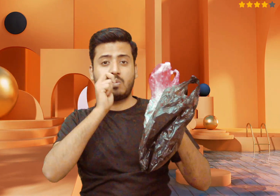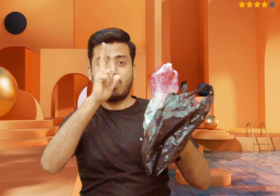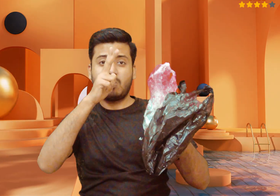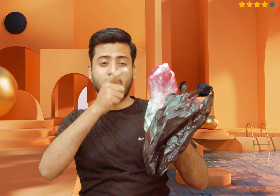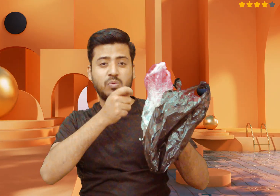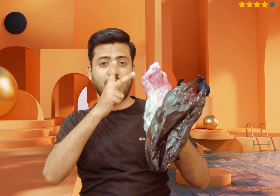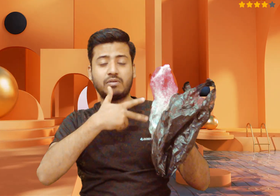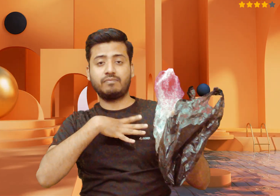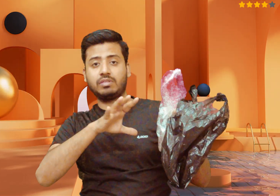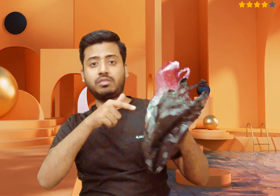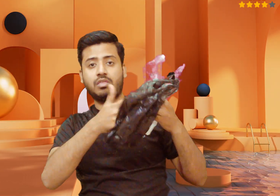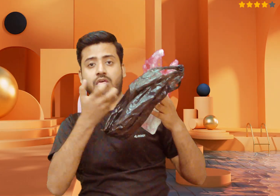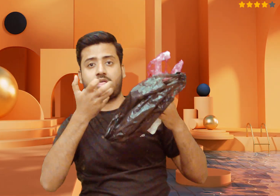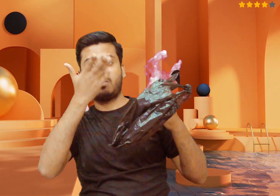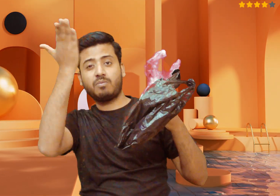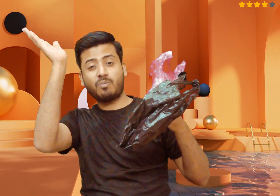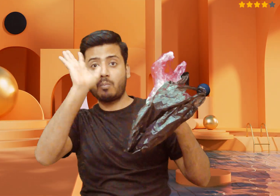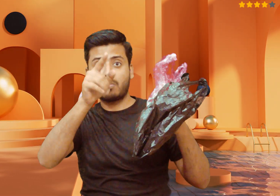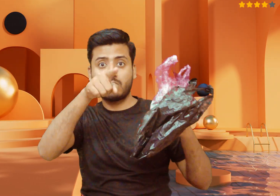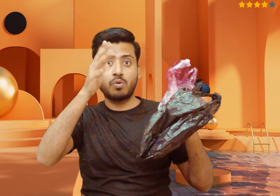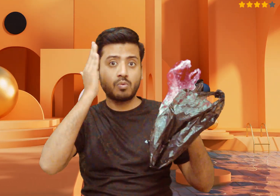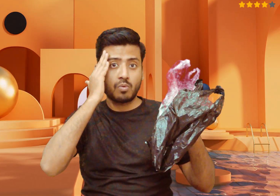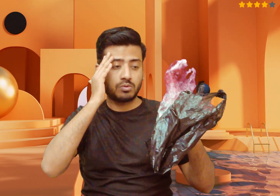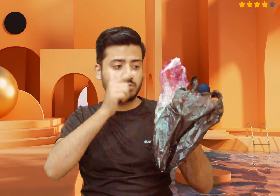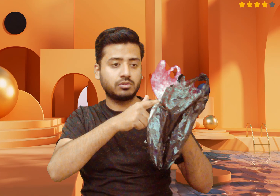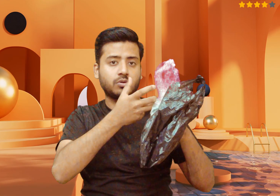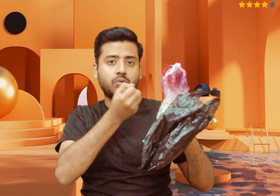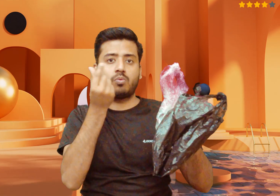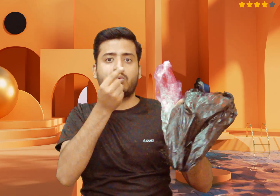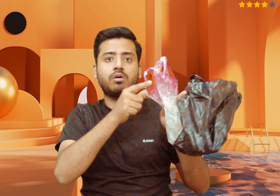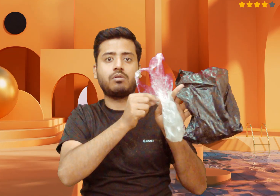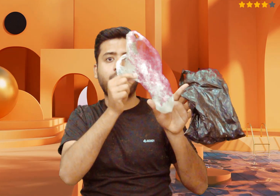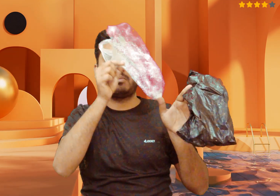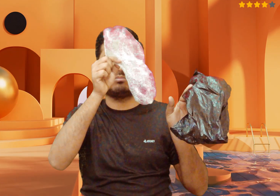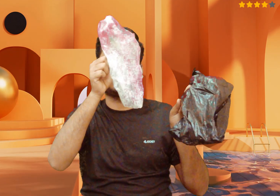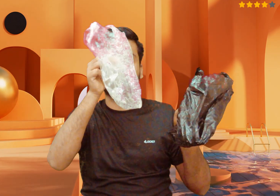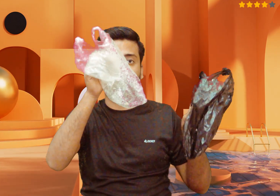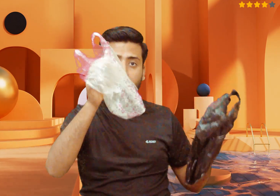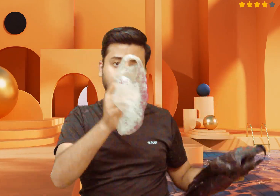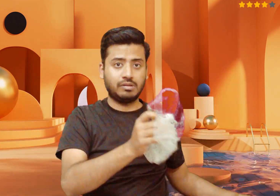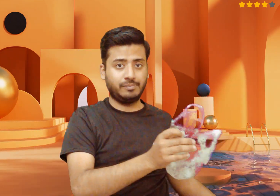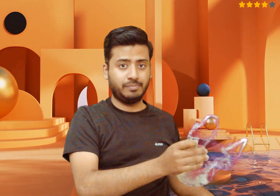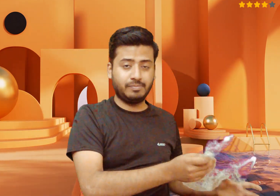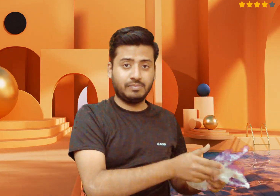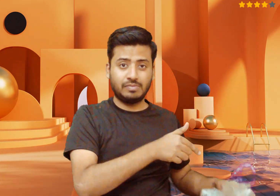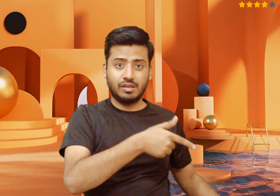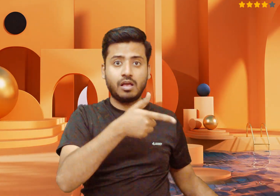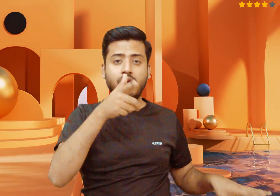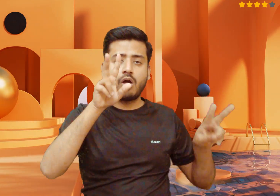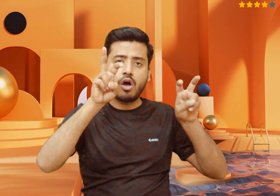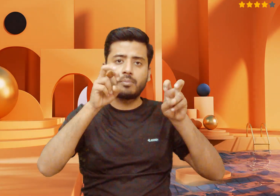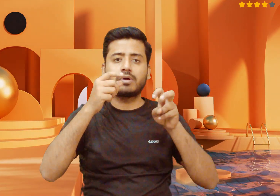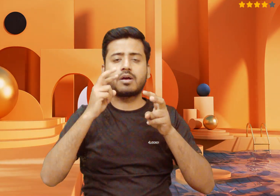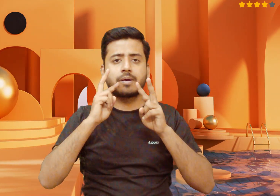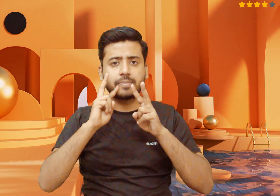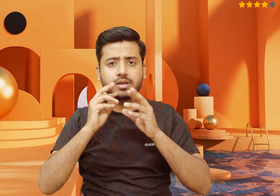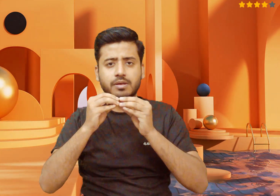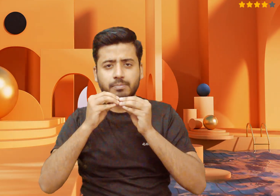Microplastic exposure. Microplastics can enter the human body via direct exposures through ingestion or inhalation, potentially